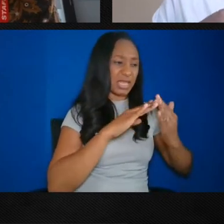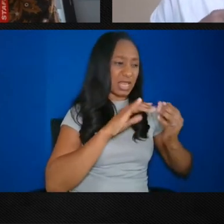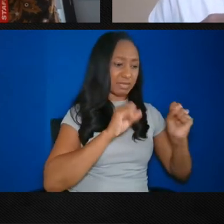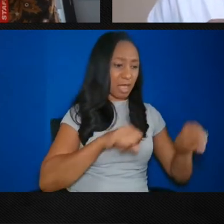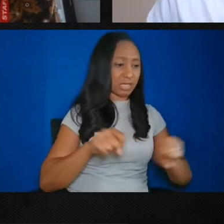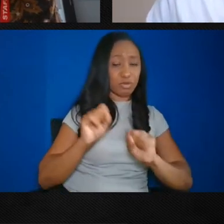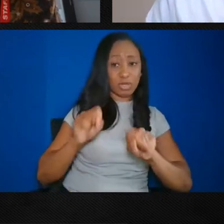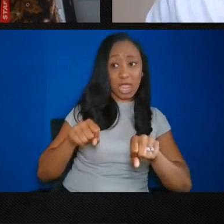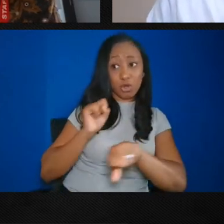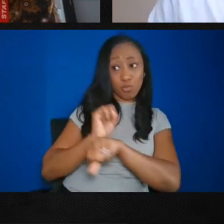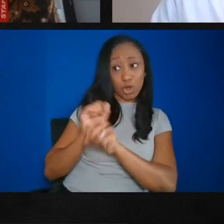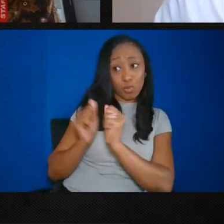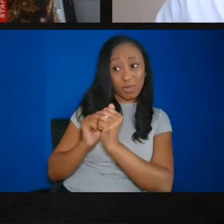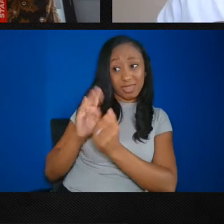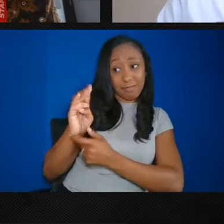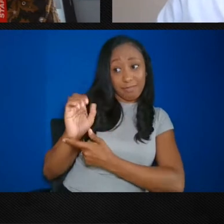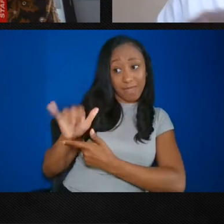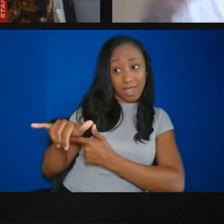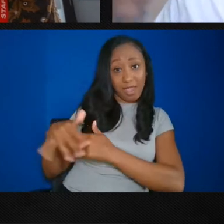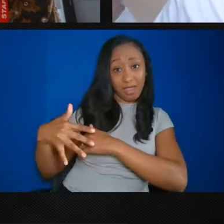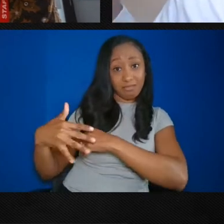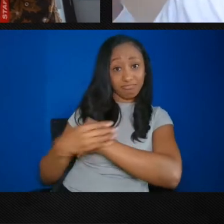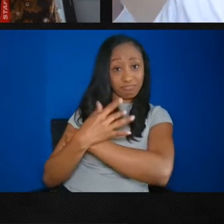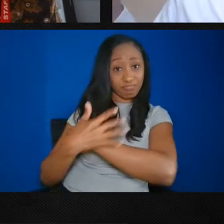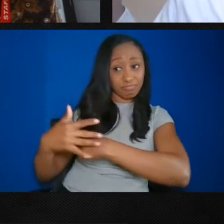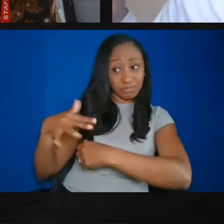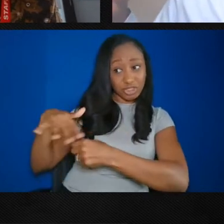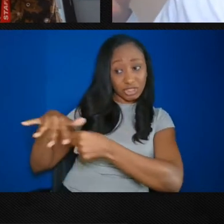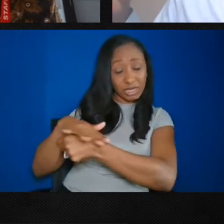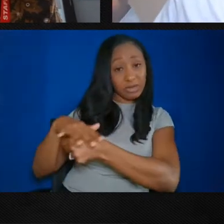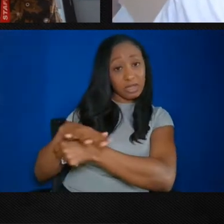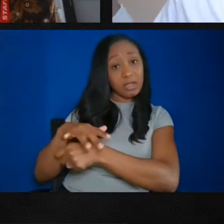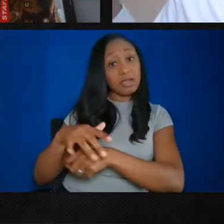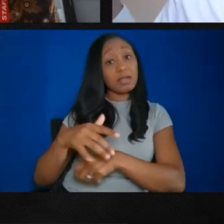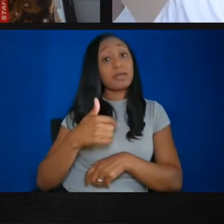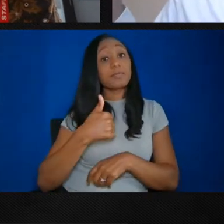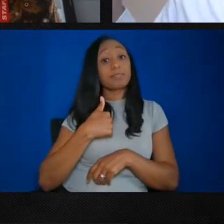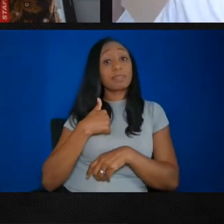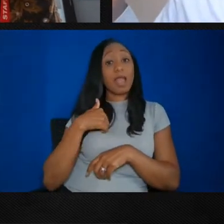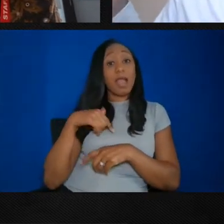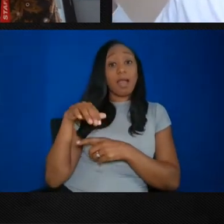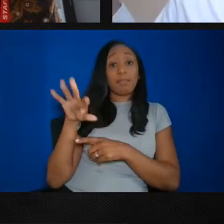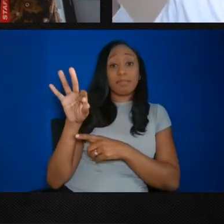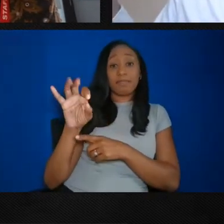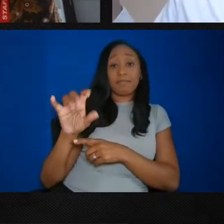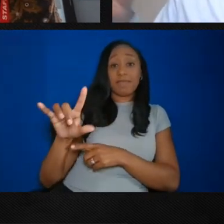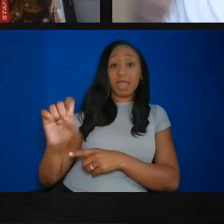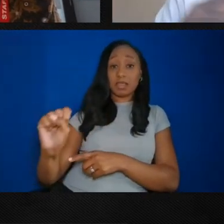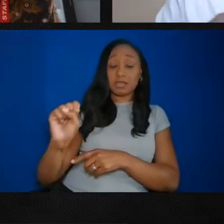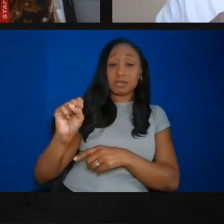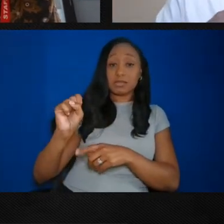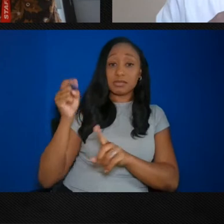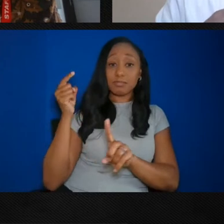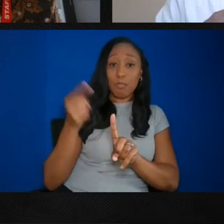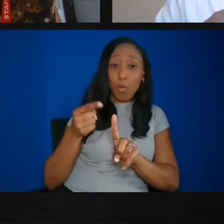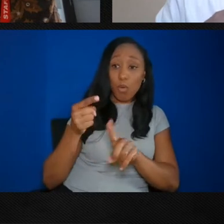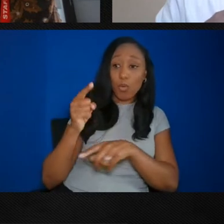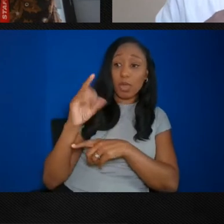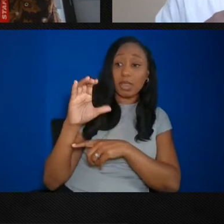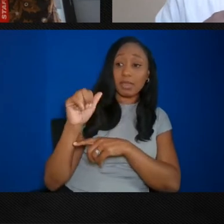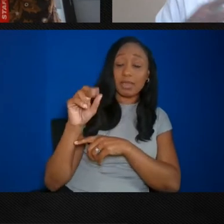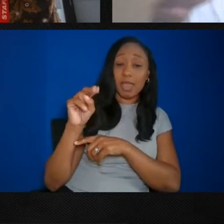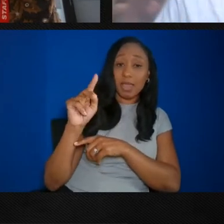One thing I would say is, I mean, Fells Point, Canton, the Outer Harbor. I mean,